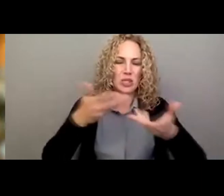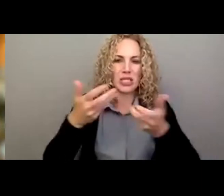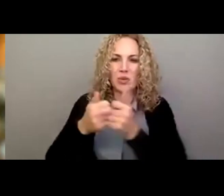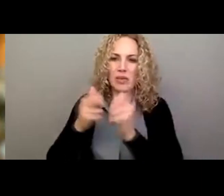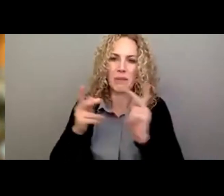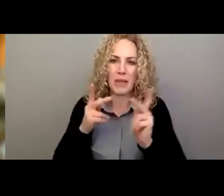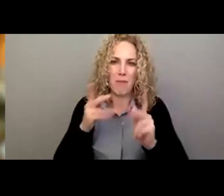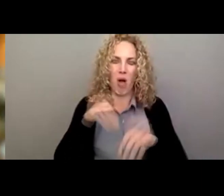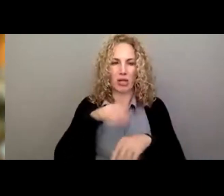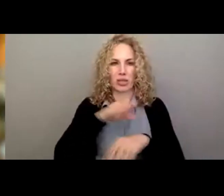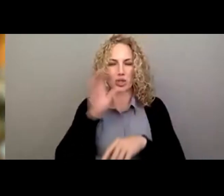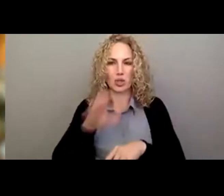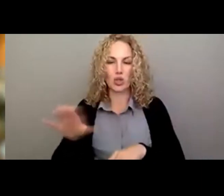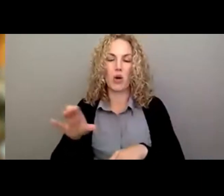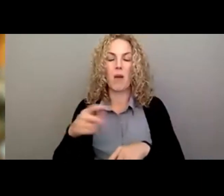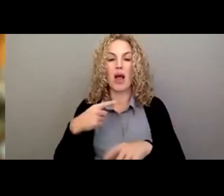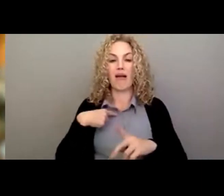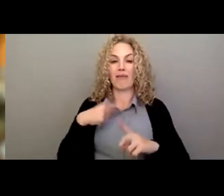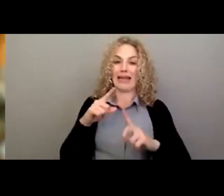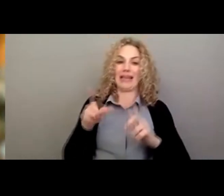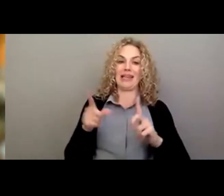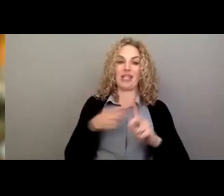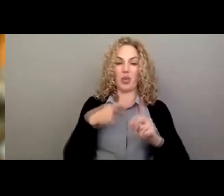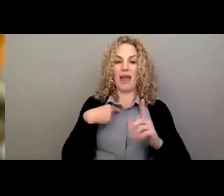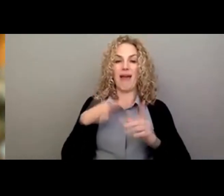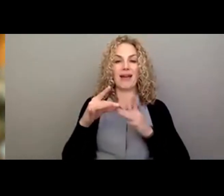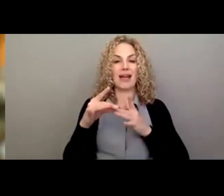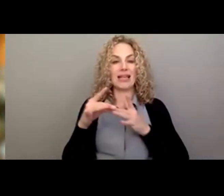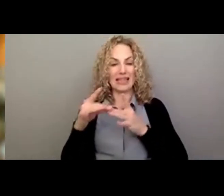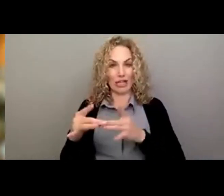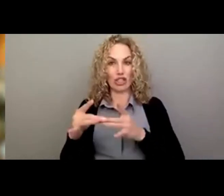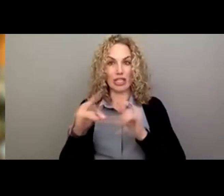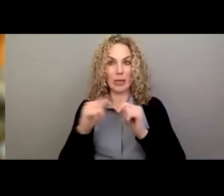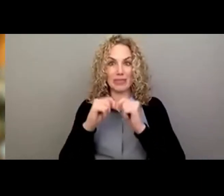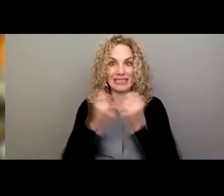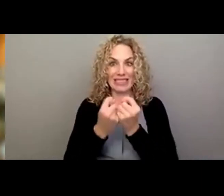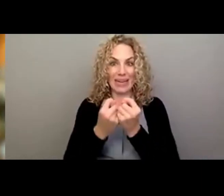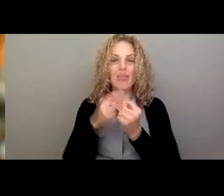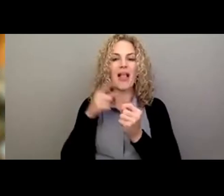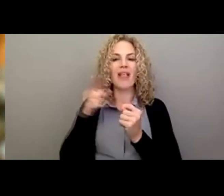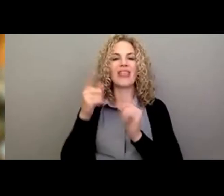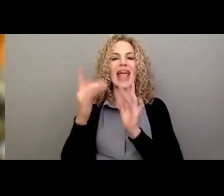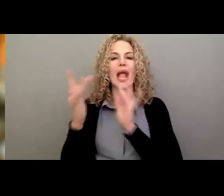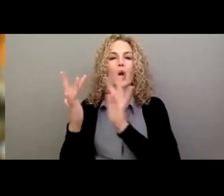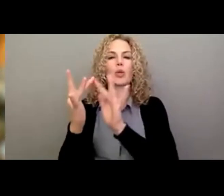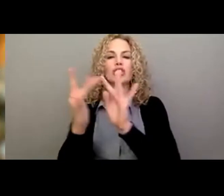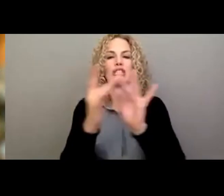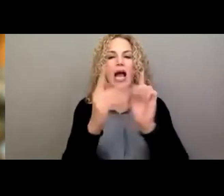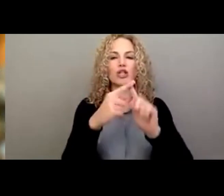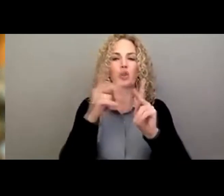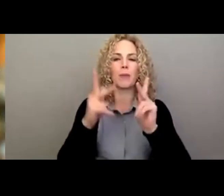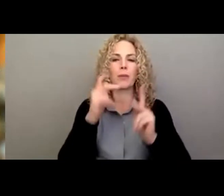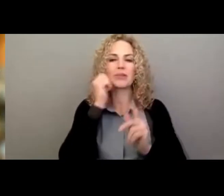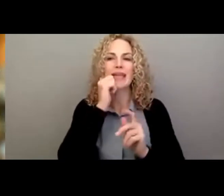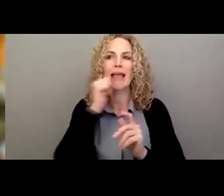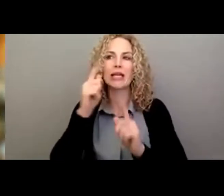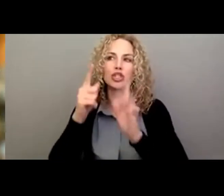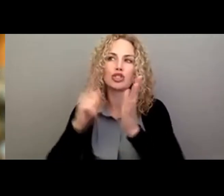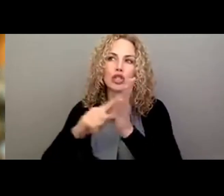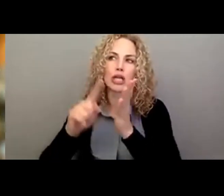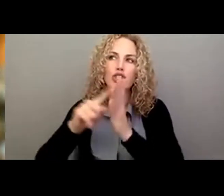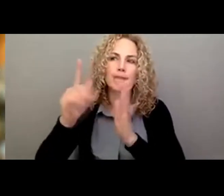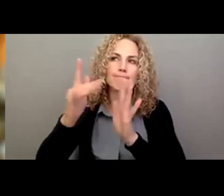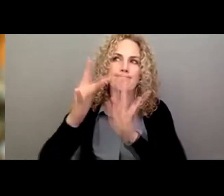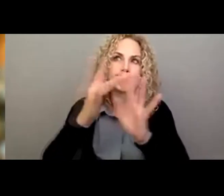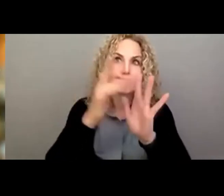you know, initially what we had our leadership team do is reach out to everyone daily and not to make